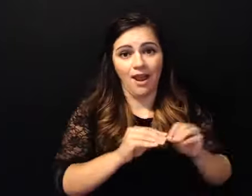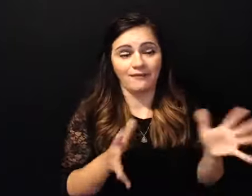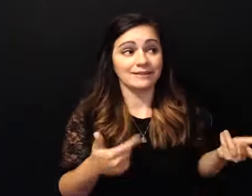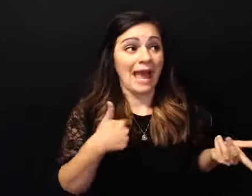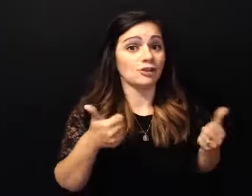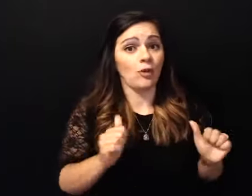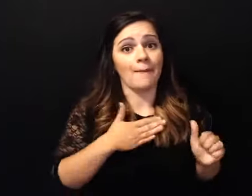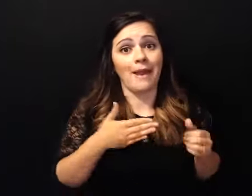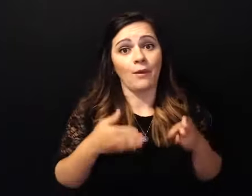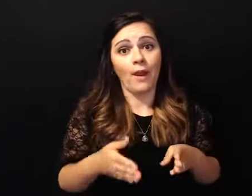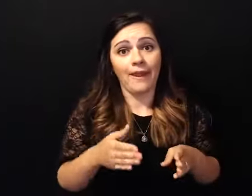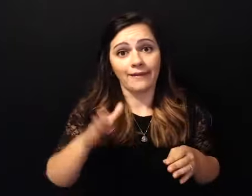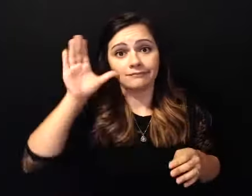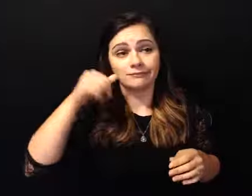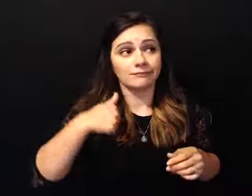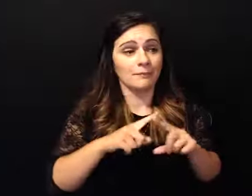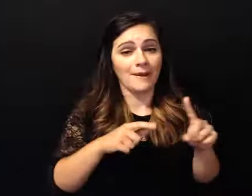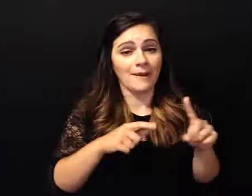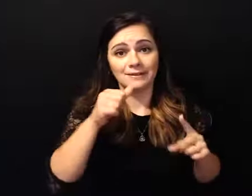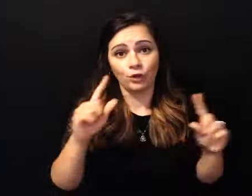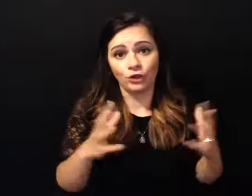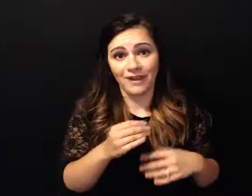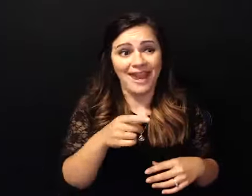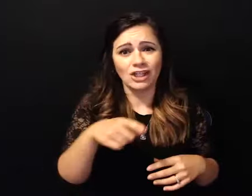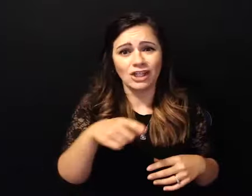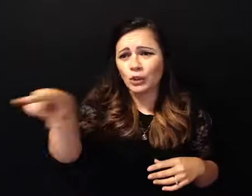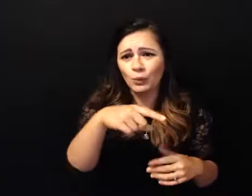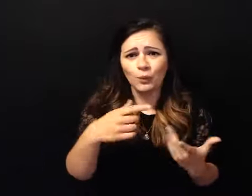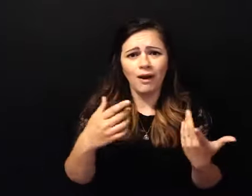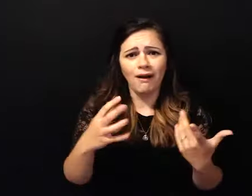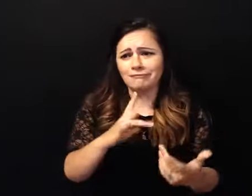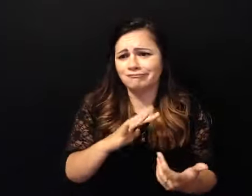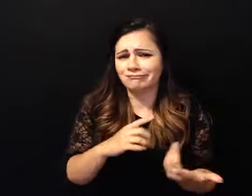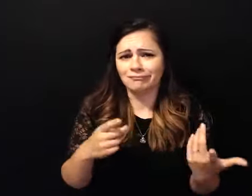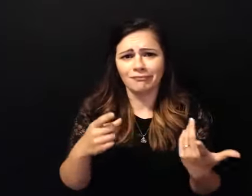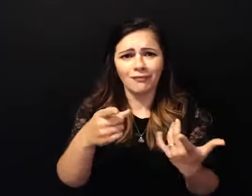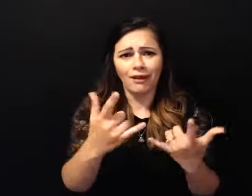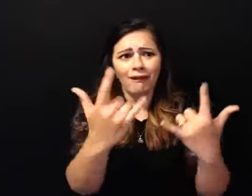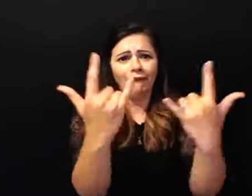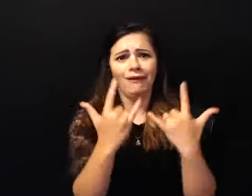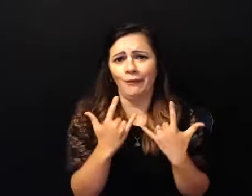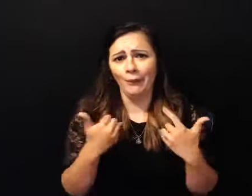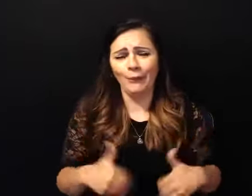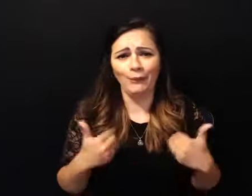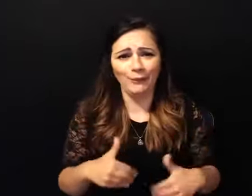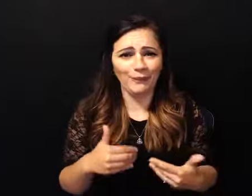and you guys were you loving and caring and wonderful and chuck h was there and uh he looked at me and he was like